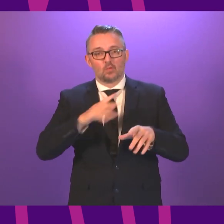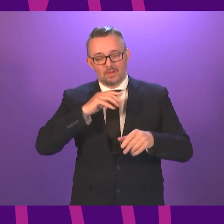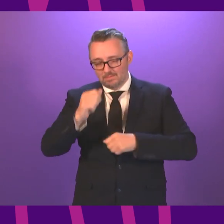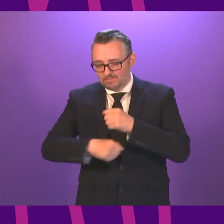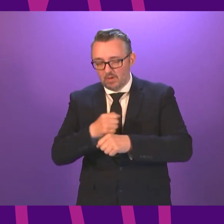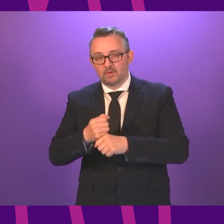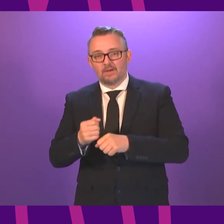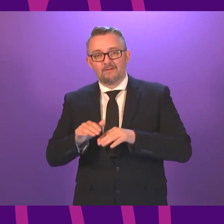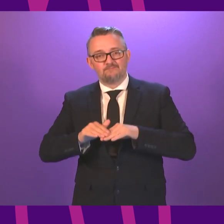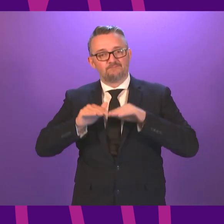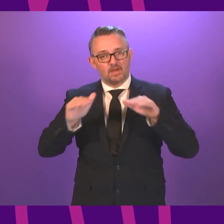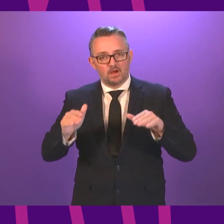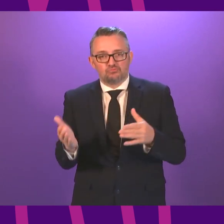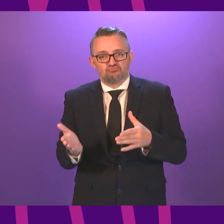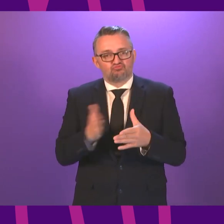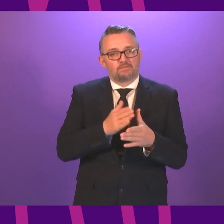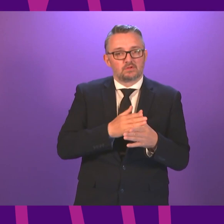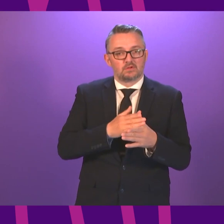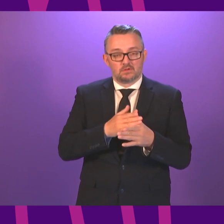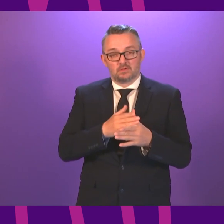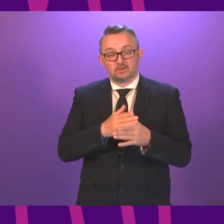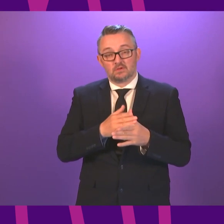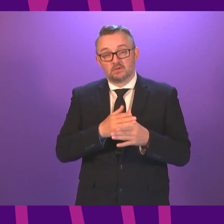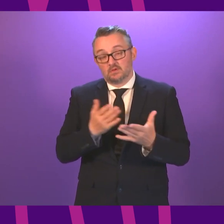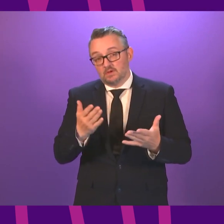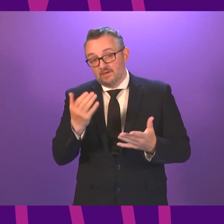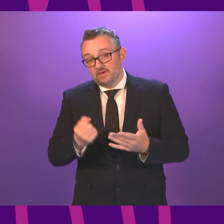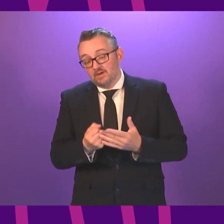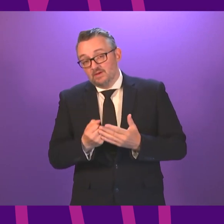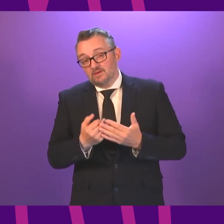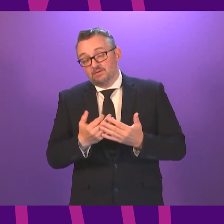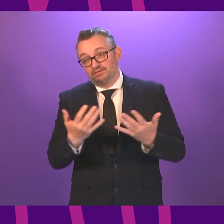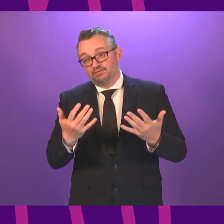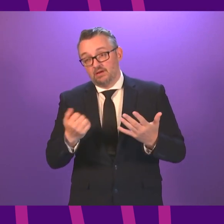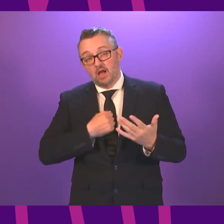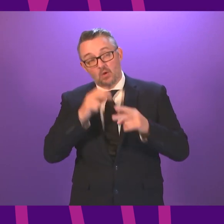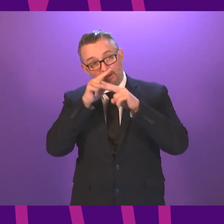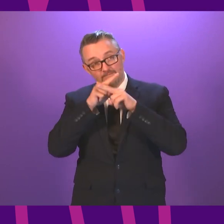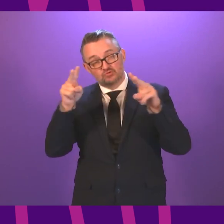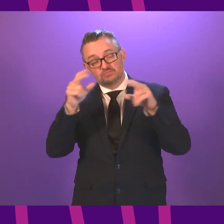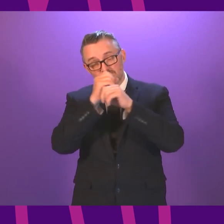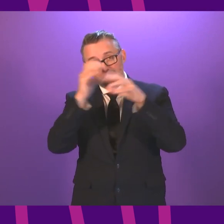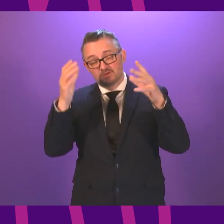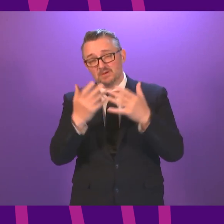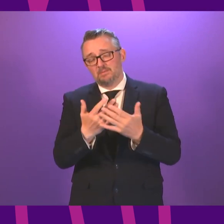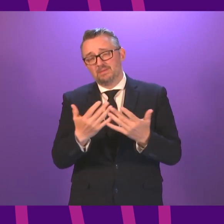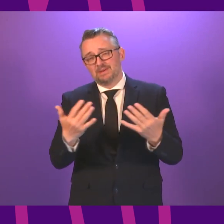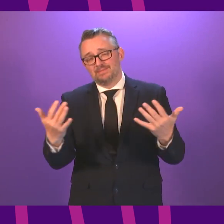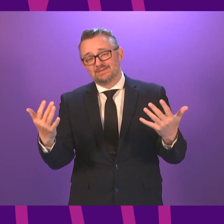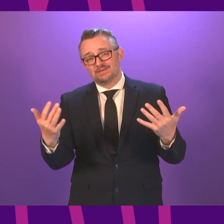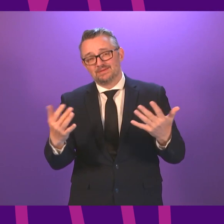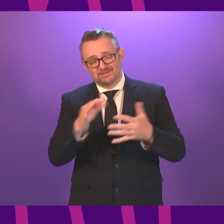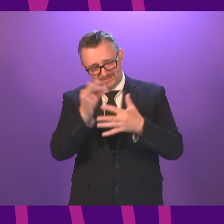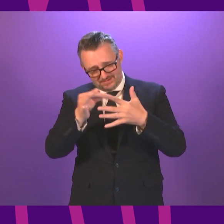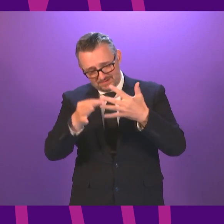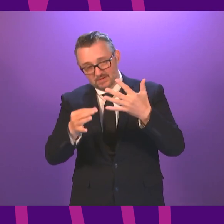recovery from the COVID crisis. There are many, many elements of our vision and our programme that I hope will